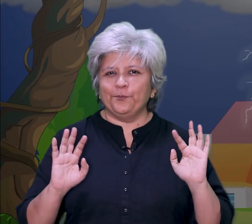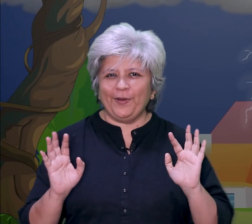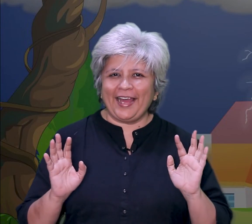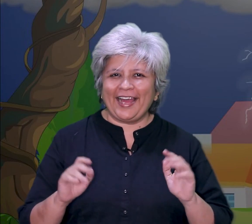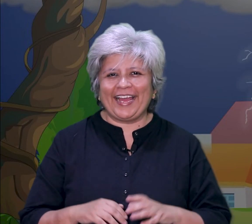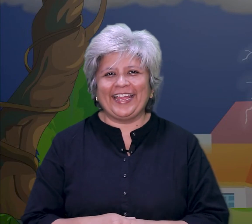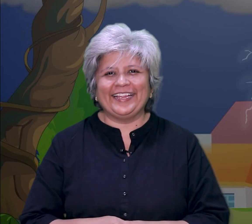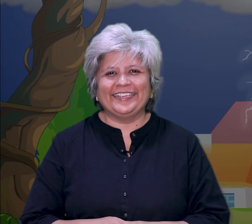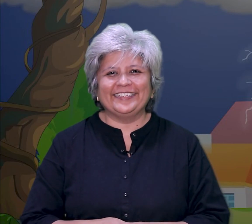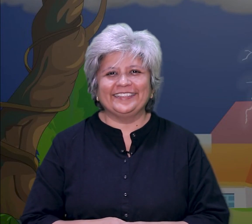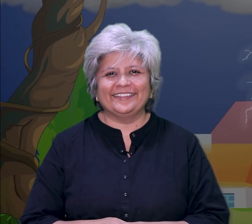bye.